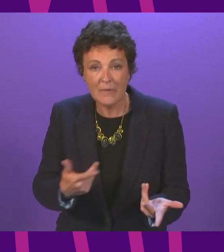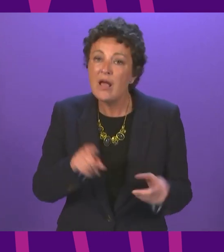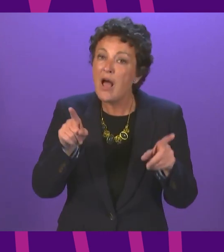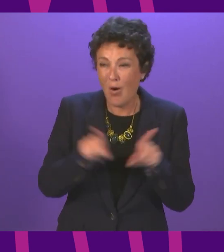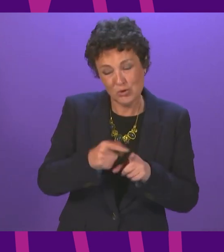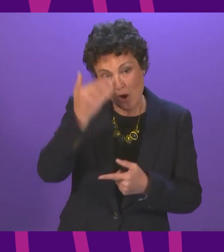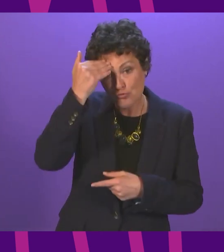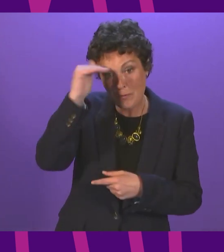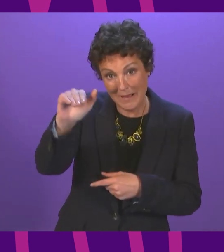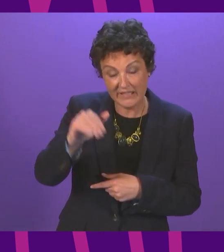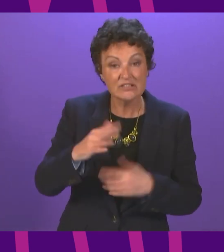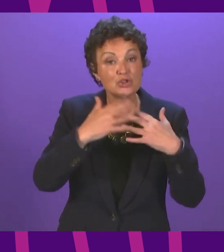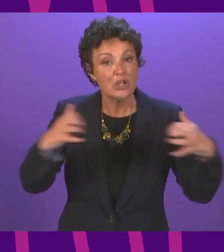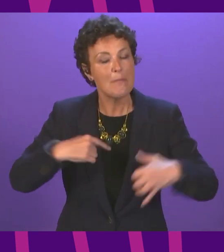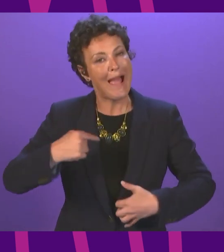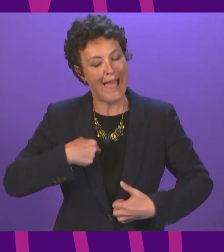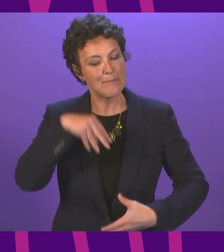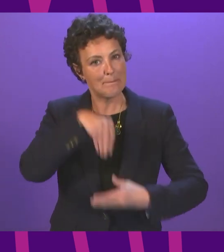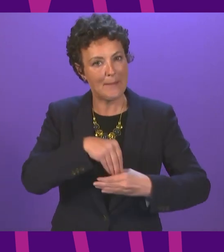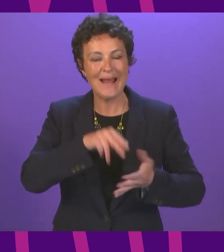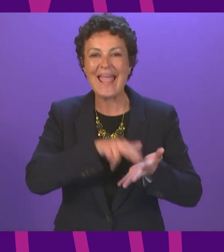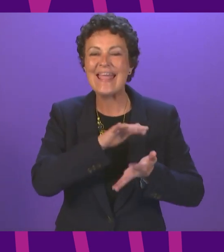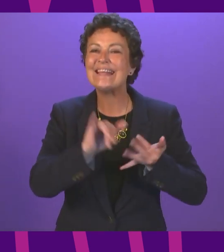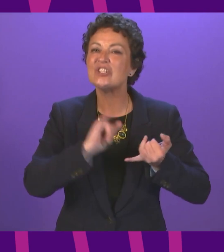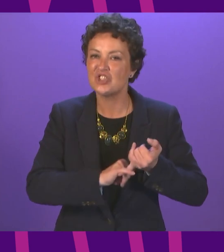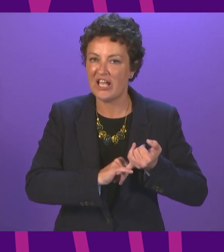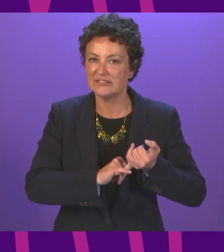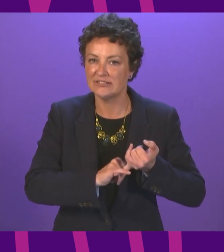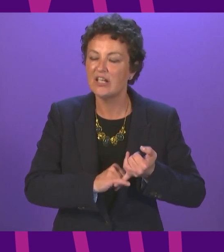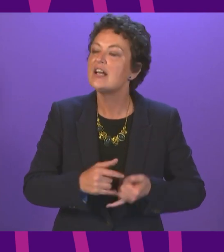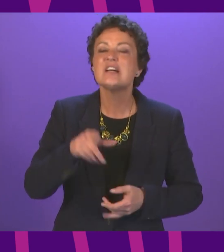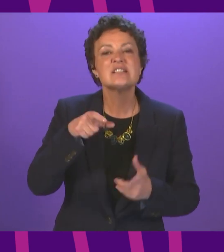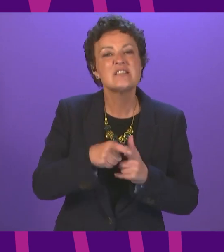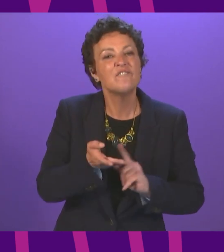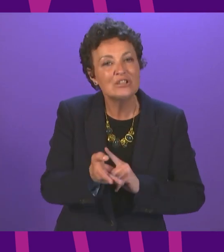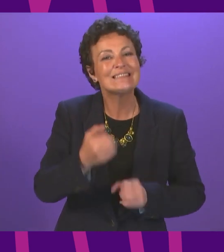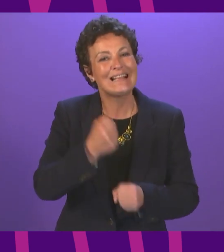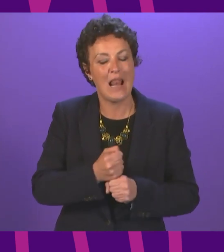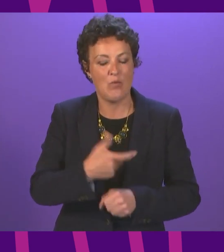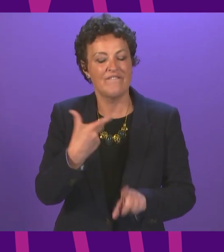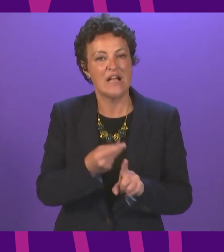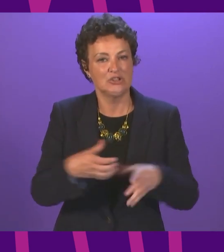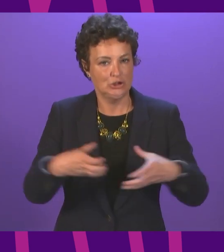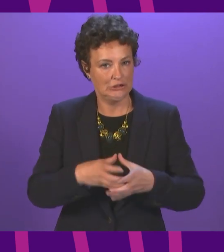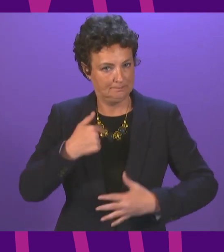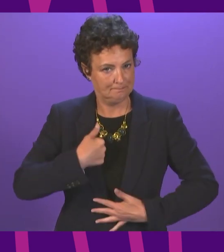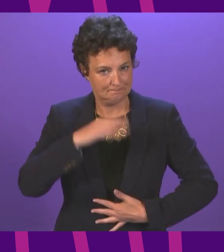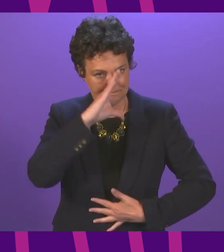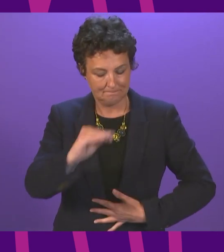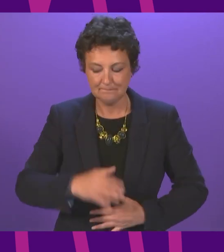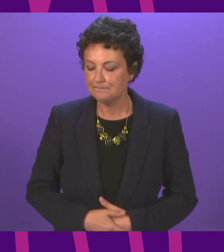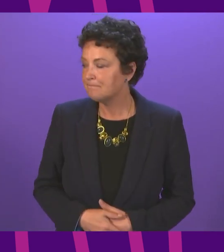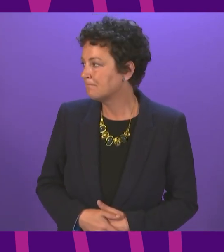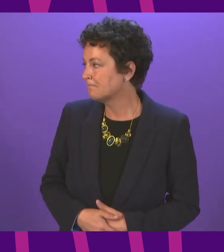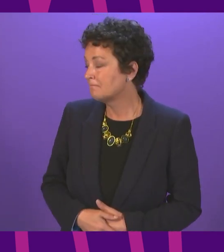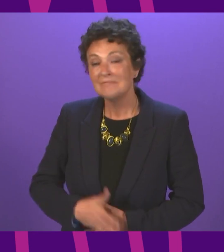remind Chamber that I am a member of NHS to Fries and Galloway's vaccination team. First Minister. Can I take the opportunity, first of all, President